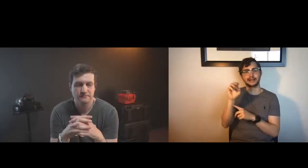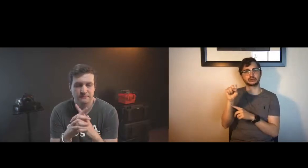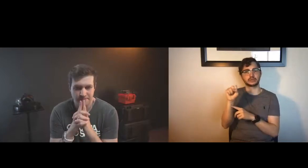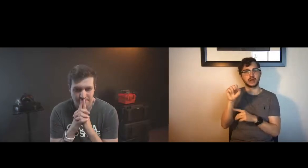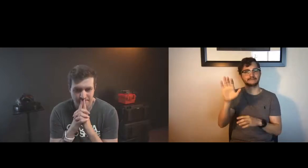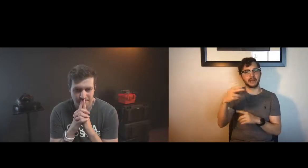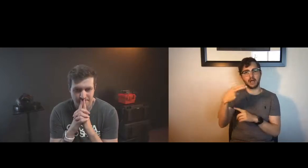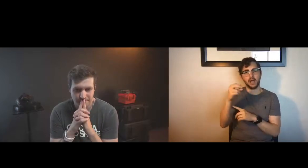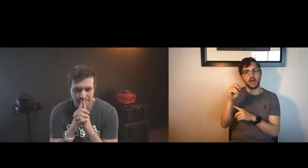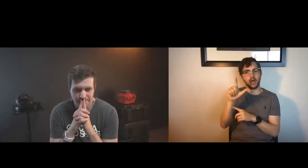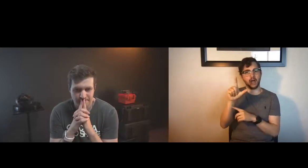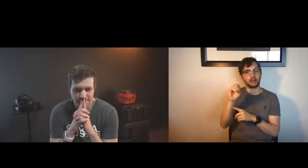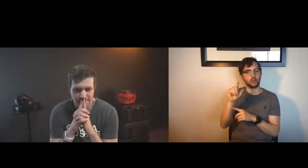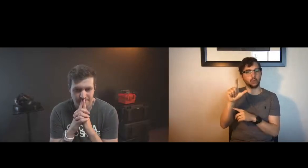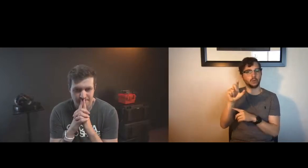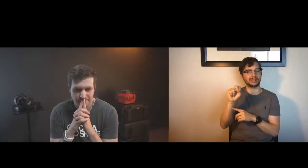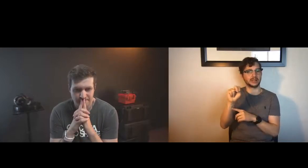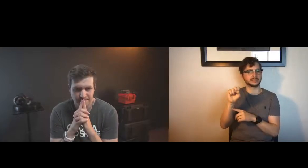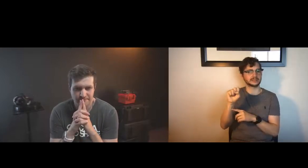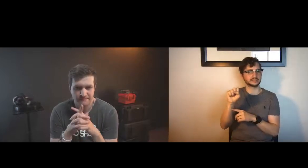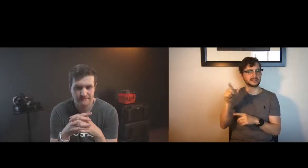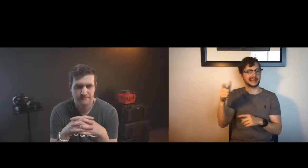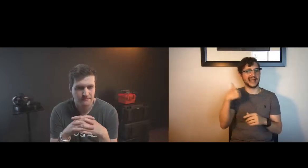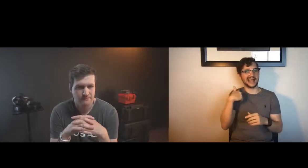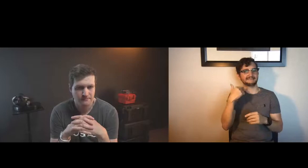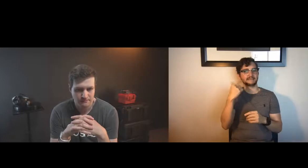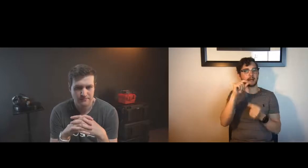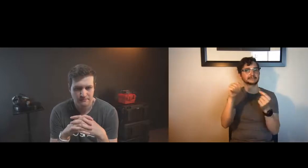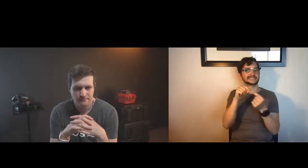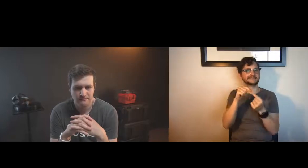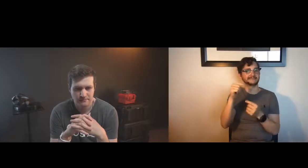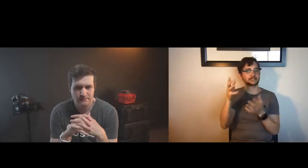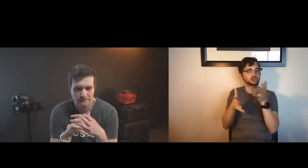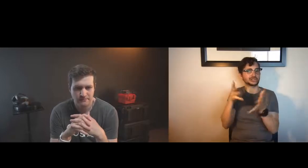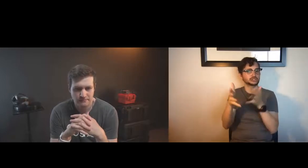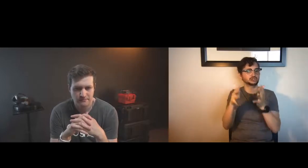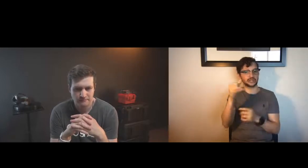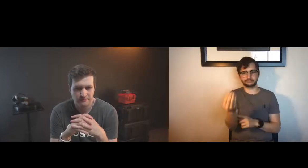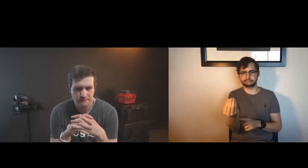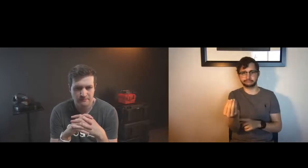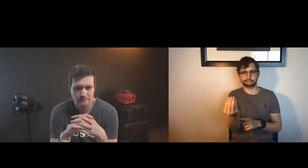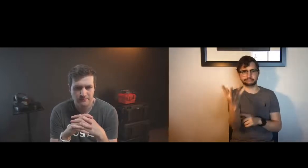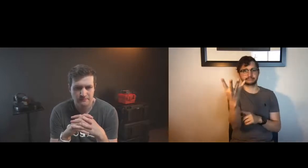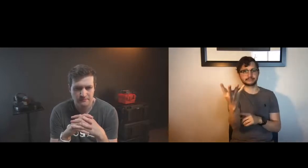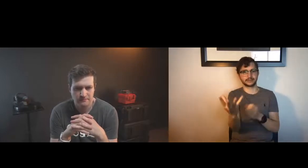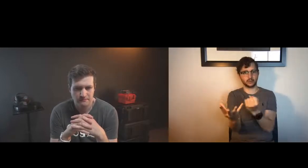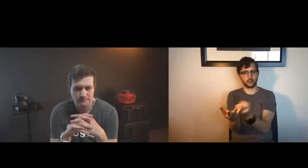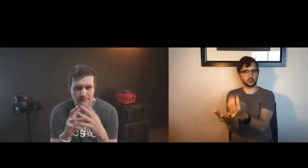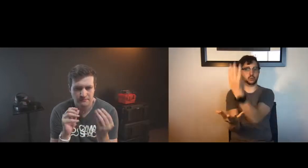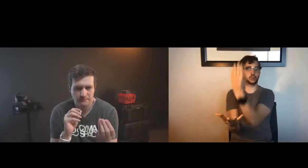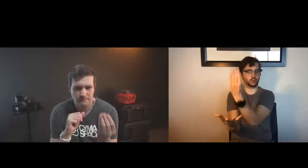if you look at microsoft's hollow lens they have a